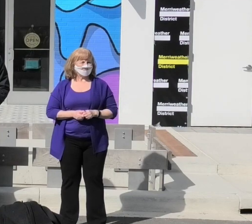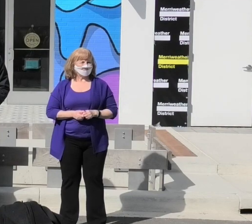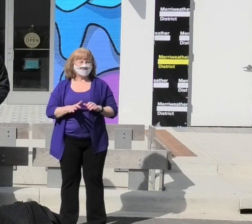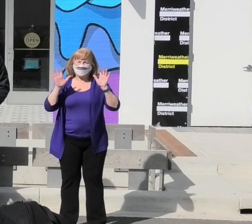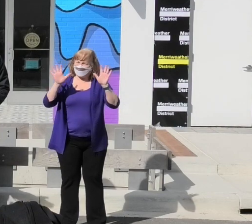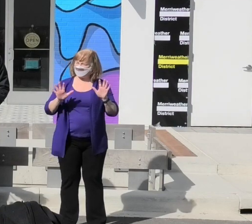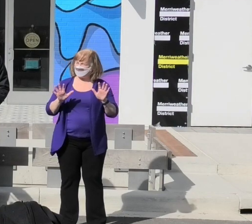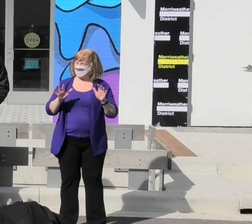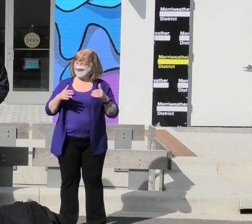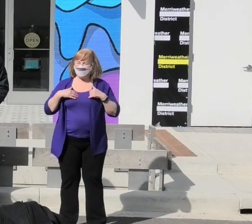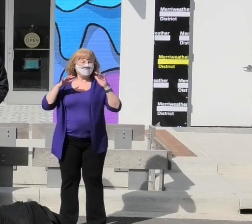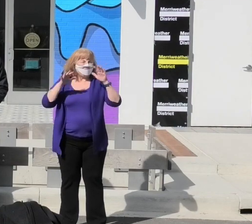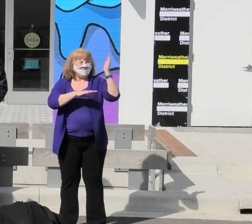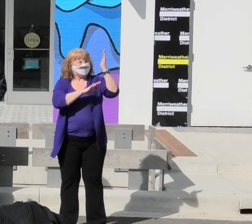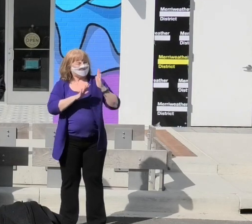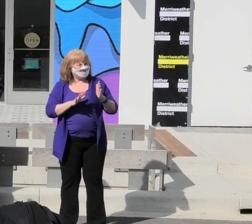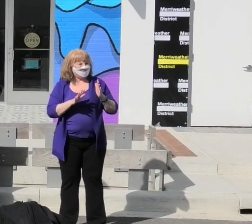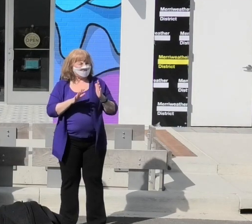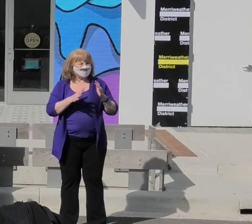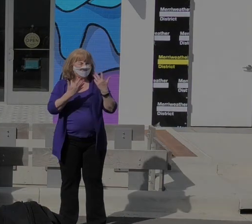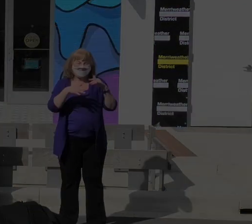Excellent. We had such amazing speakers. No other questions. you. you.